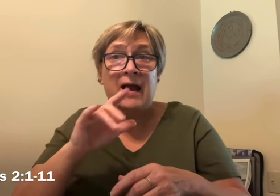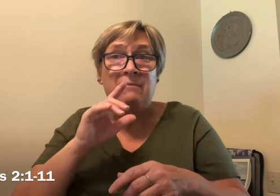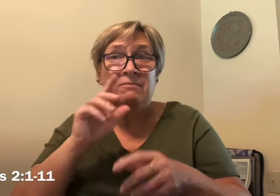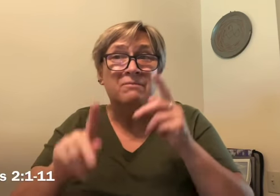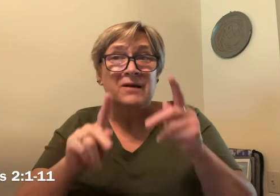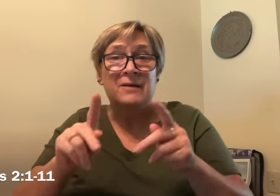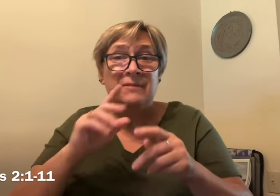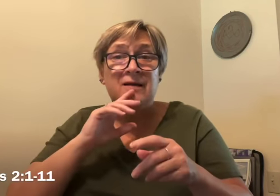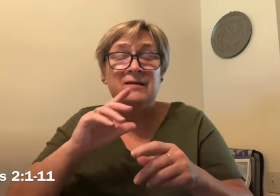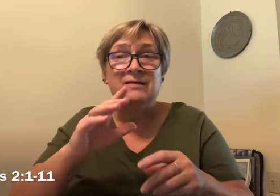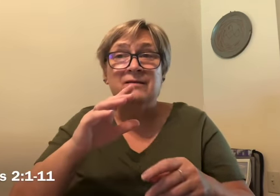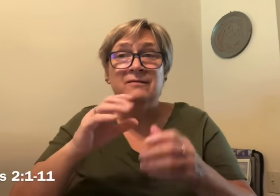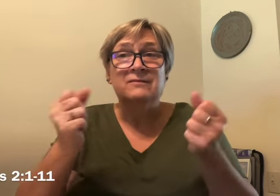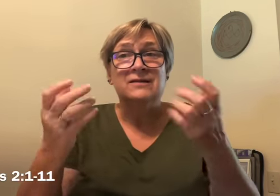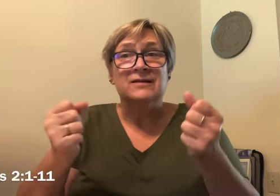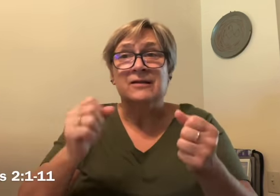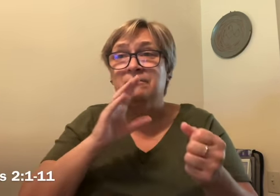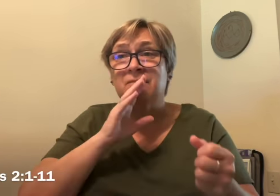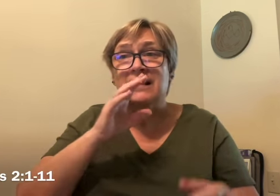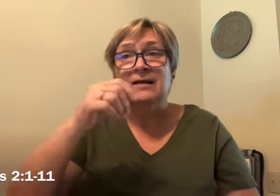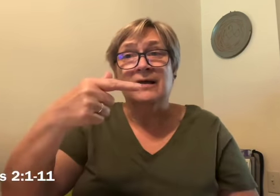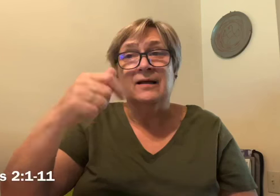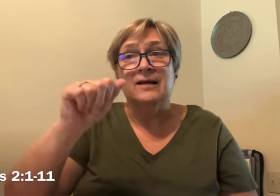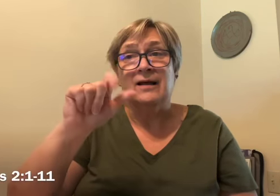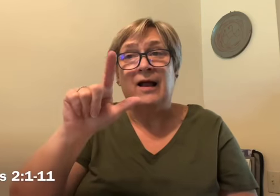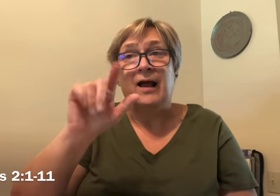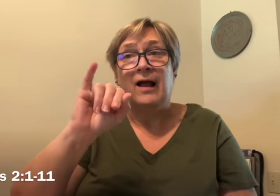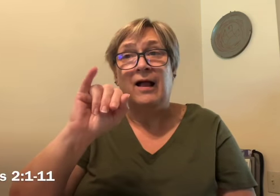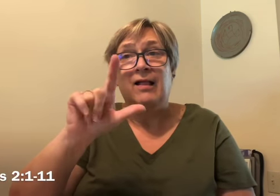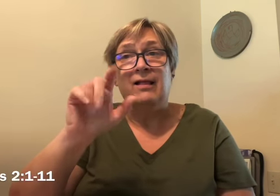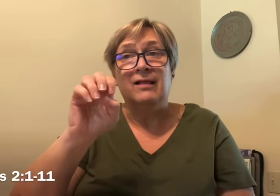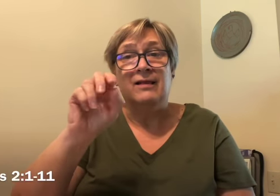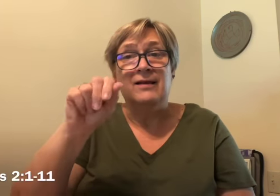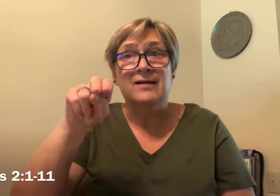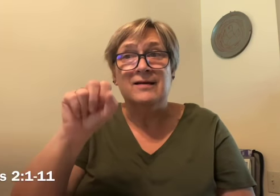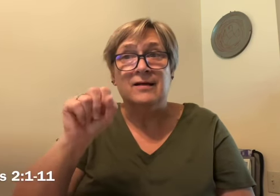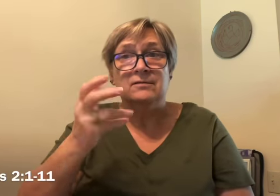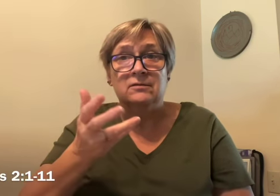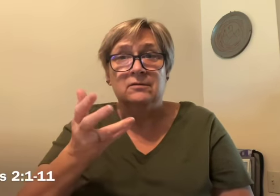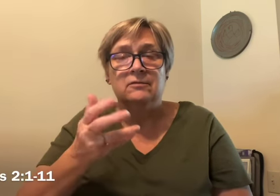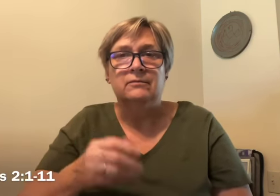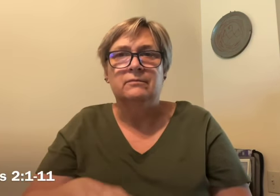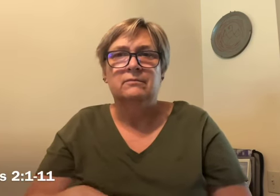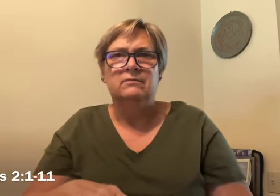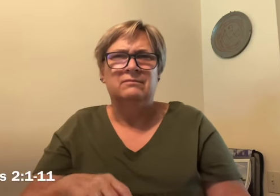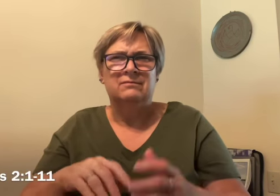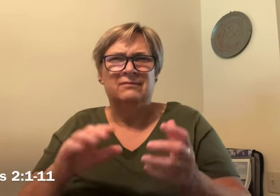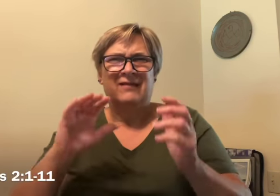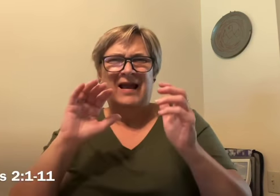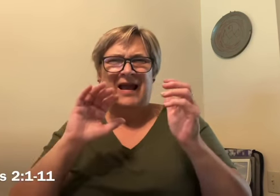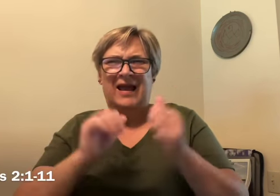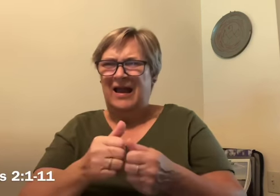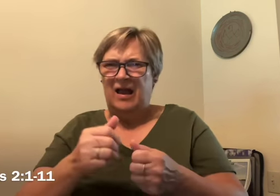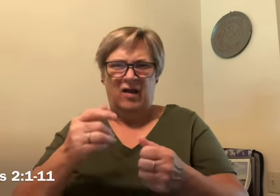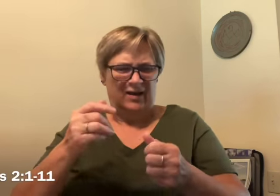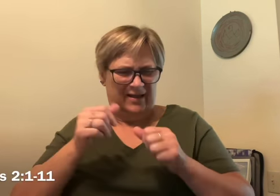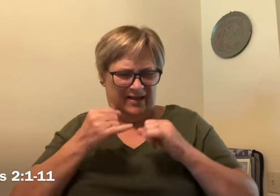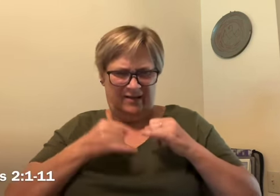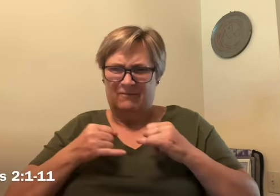astounded and in amazement they asked are not all these people who you are speaking Galileans